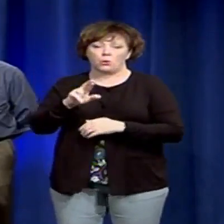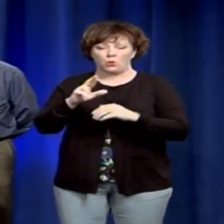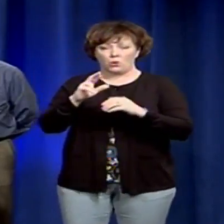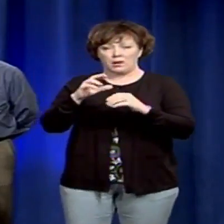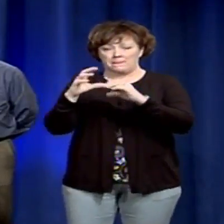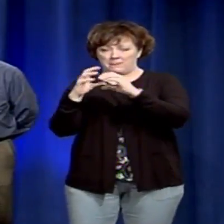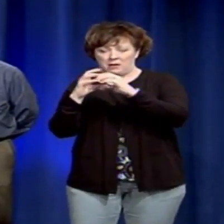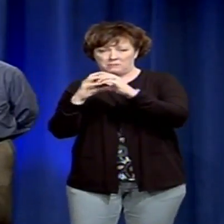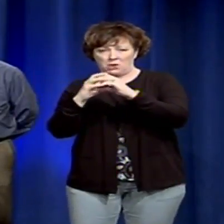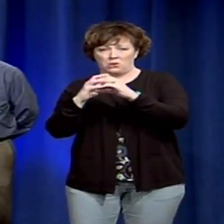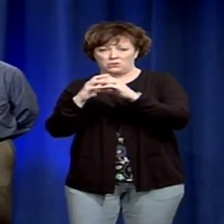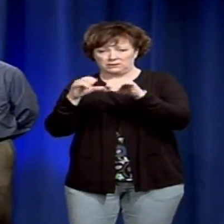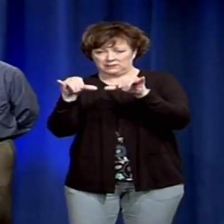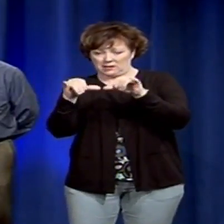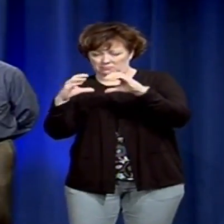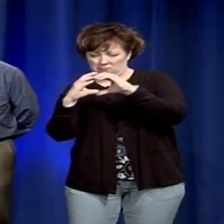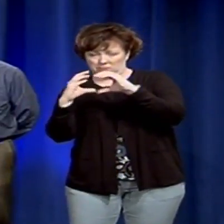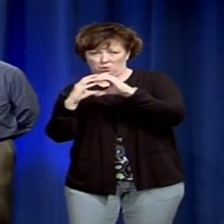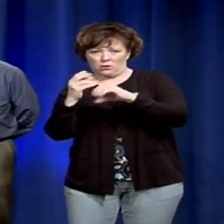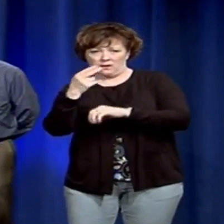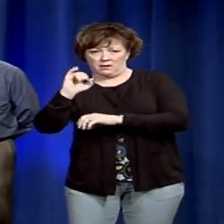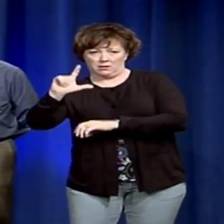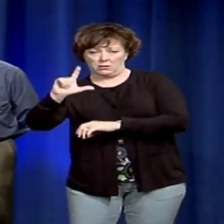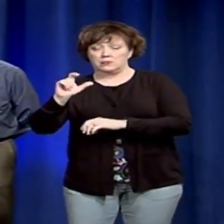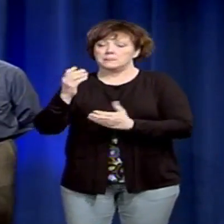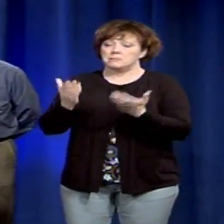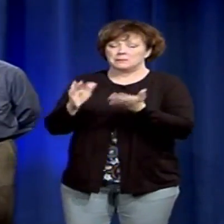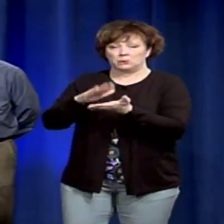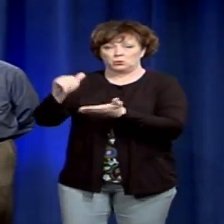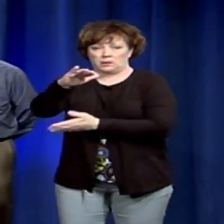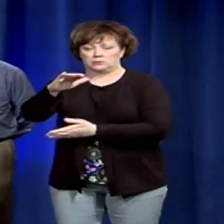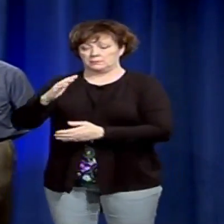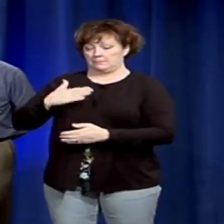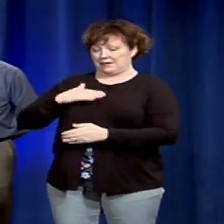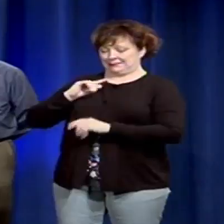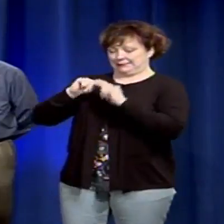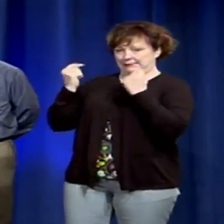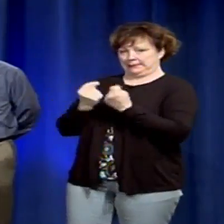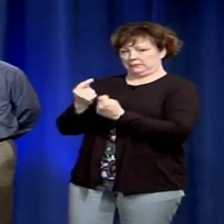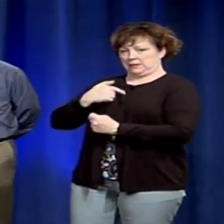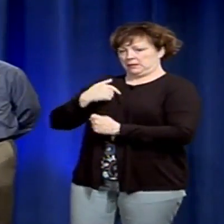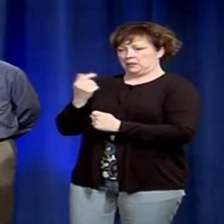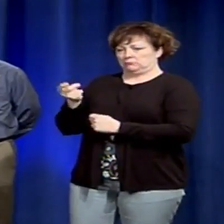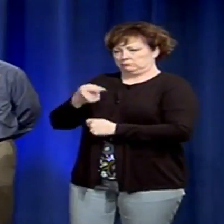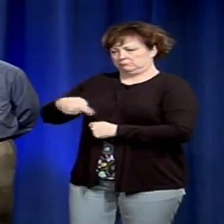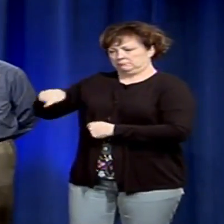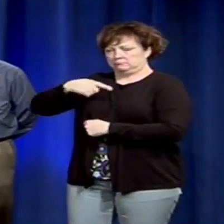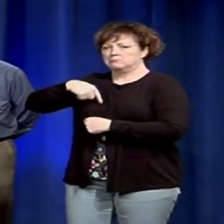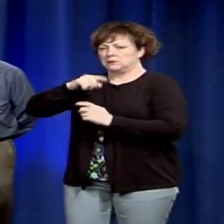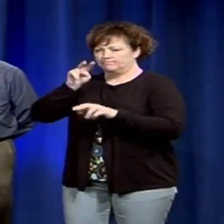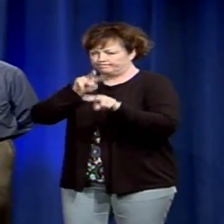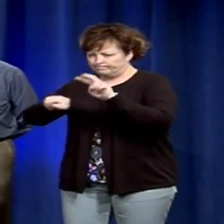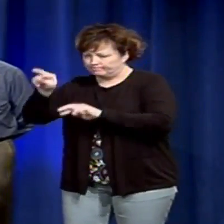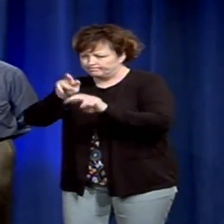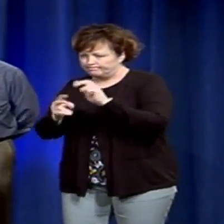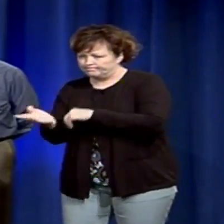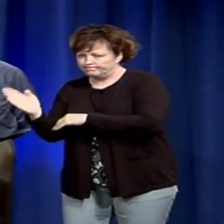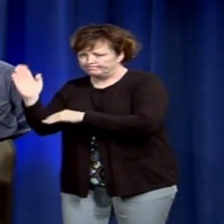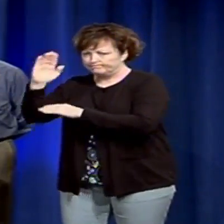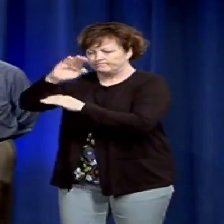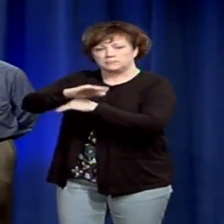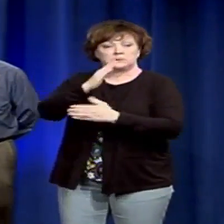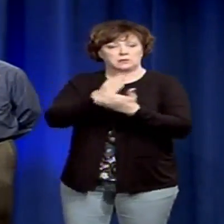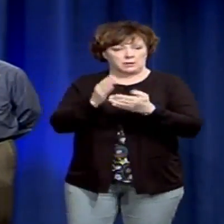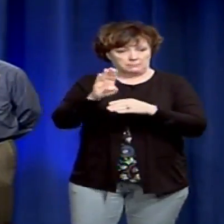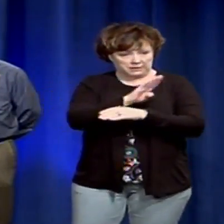and even a tornado. My team and I have been monitoring this system throughout the day. Some businesses and school systems